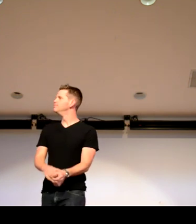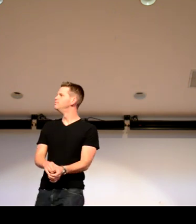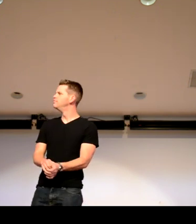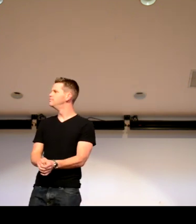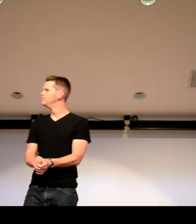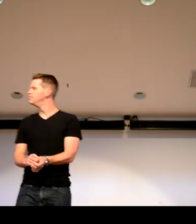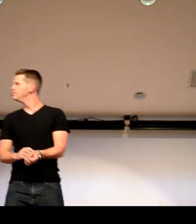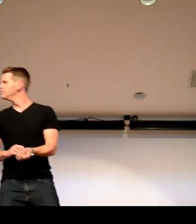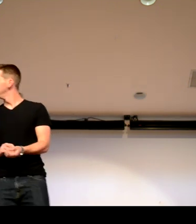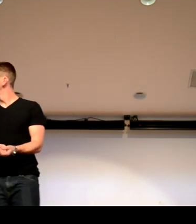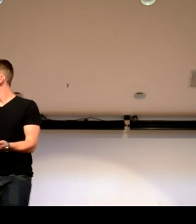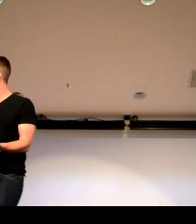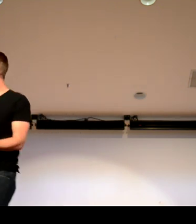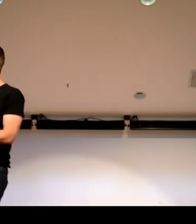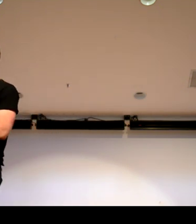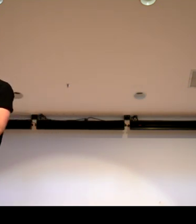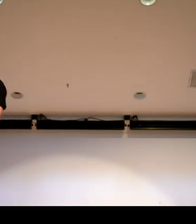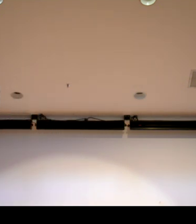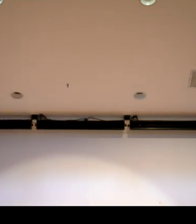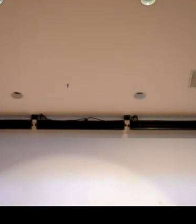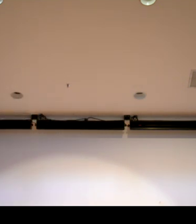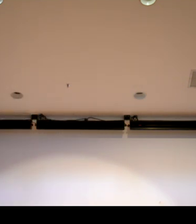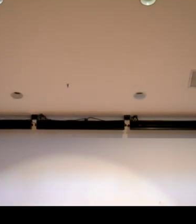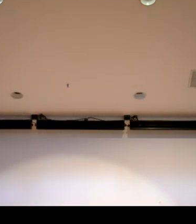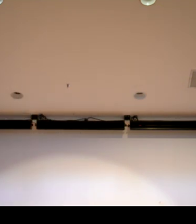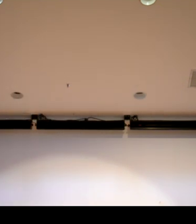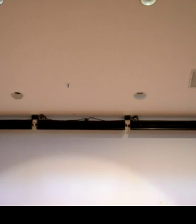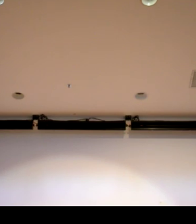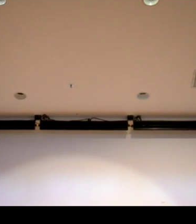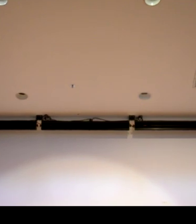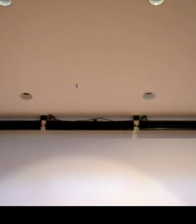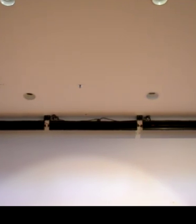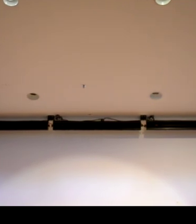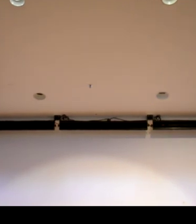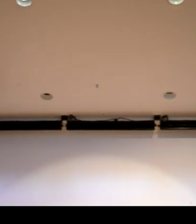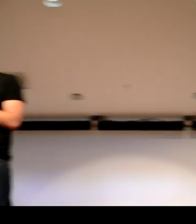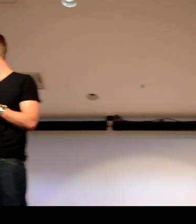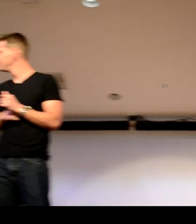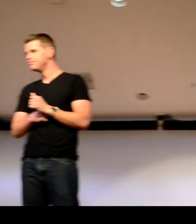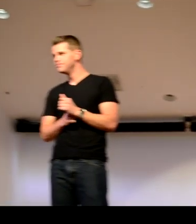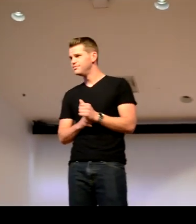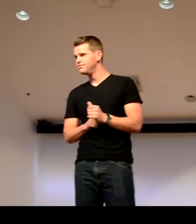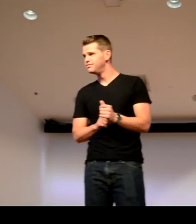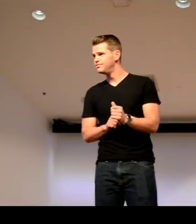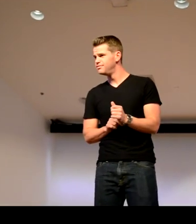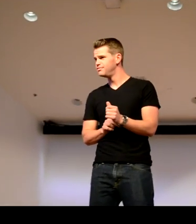All right. Well, I just wanted to let you know, you can go ahead and stand up and speak. You don't have to sign. If you have any questions, anywhere in the audience.